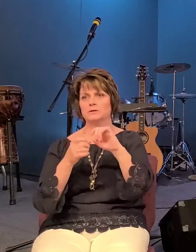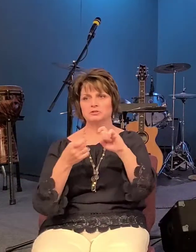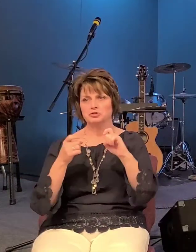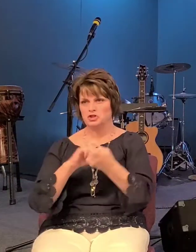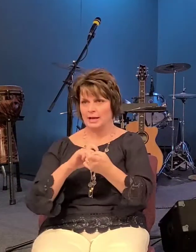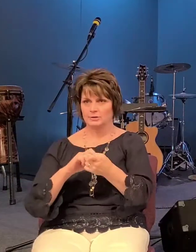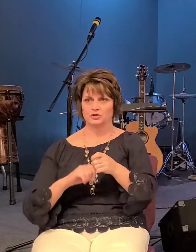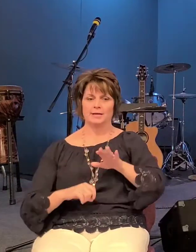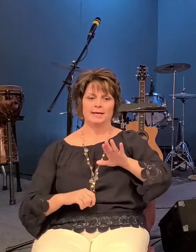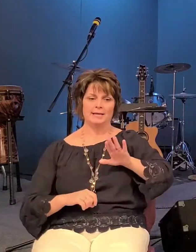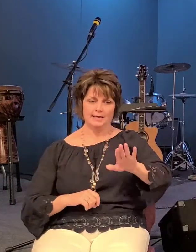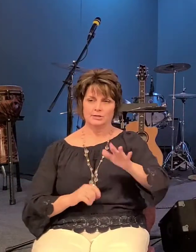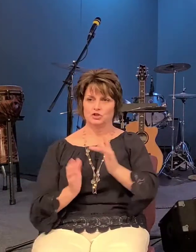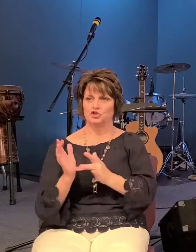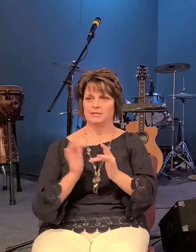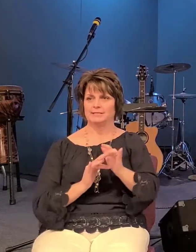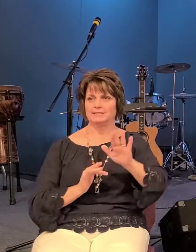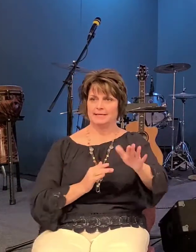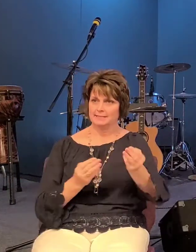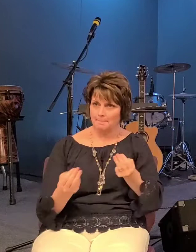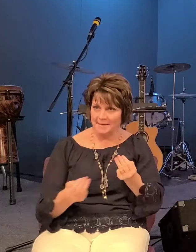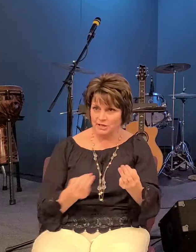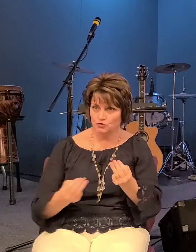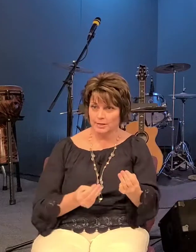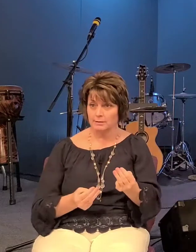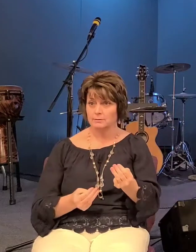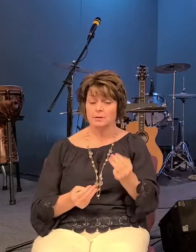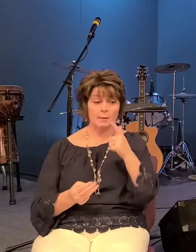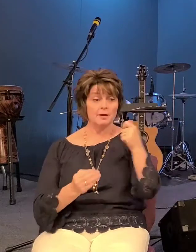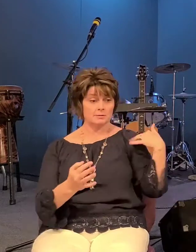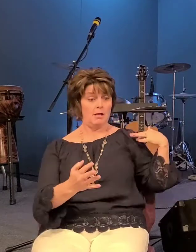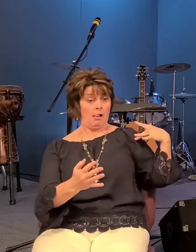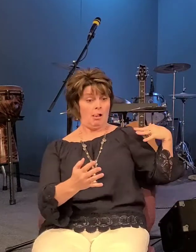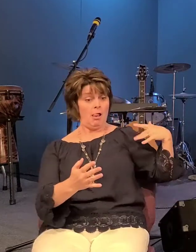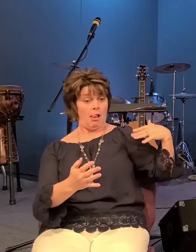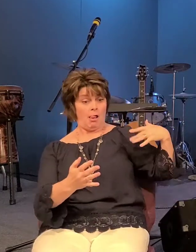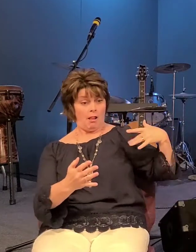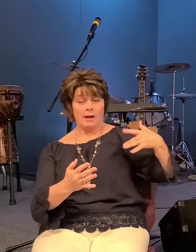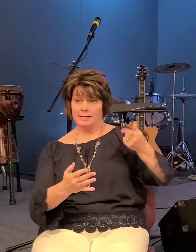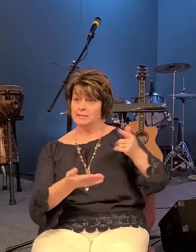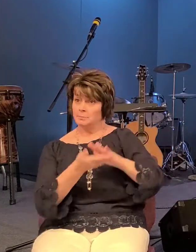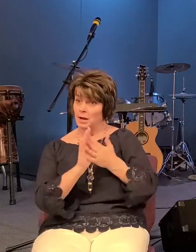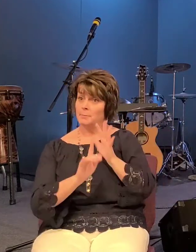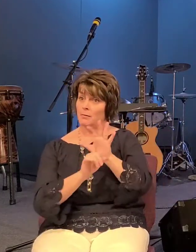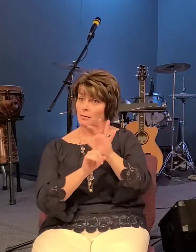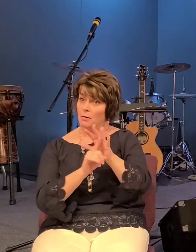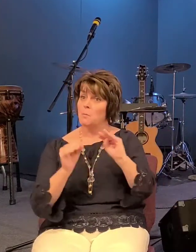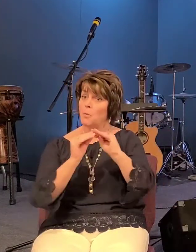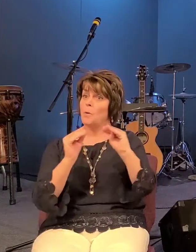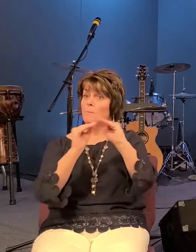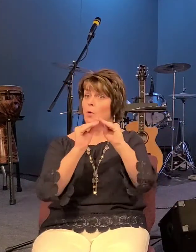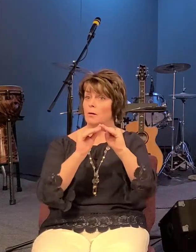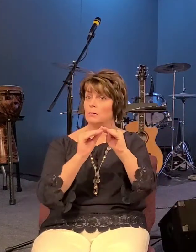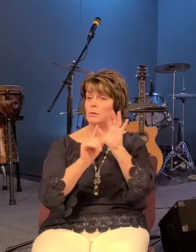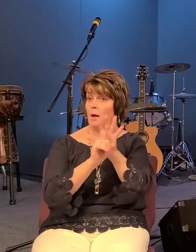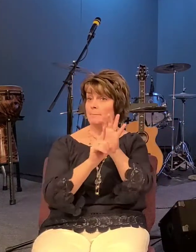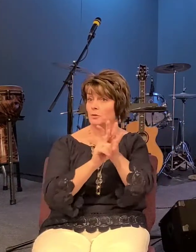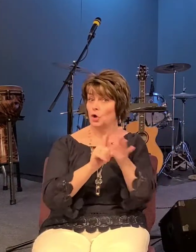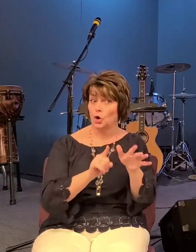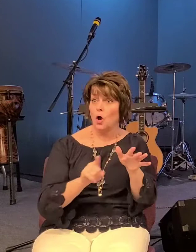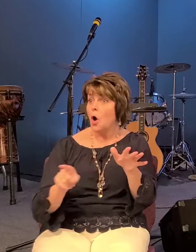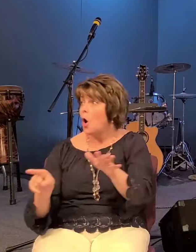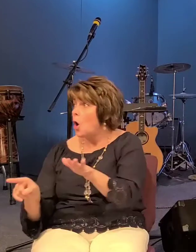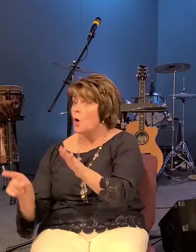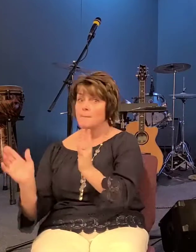up until then he's growing in popularity and everyone's following him around and maybe he'll perform a miracle maybe he'll do